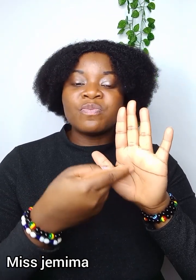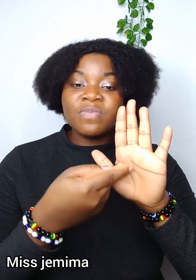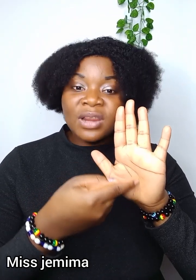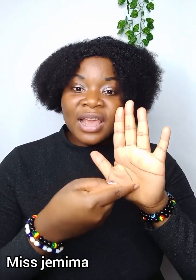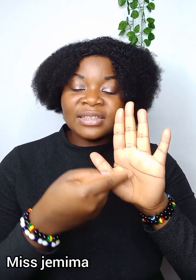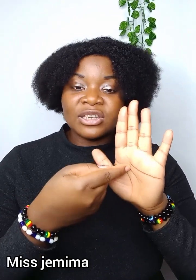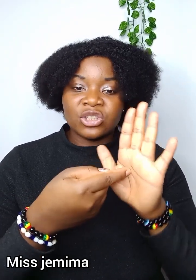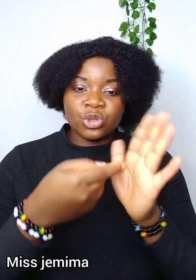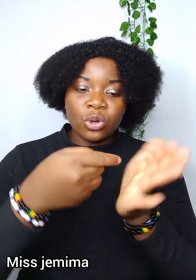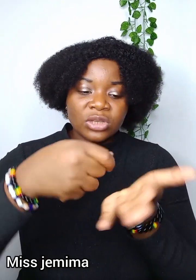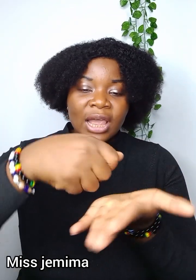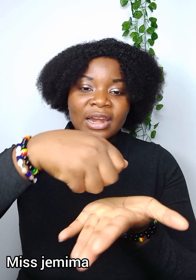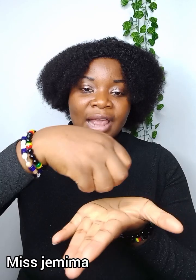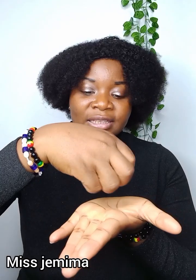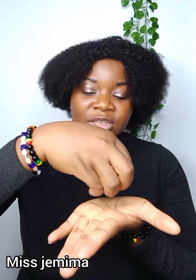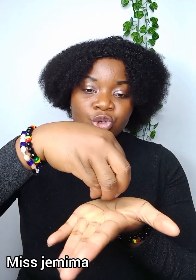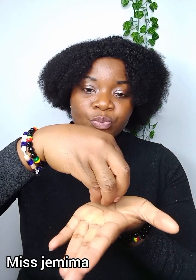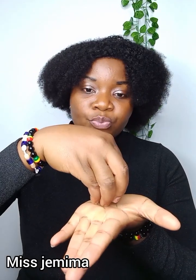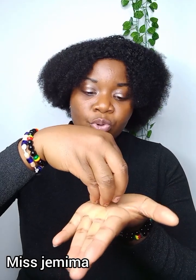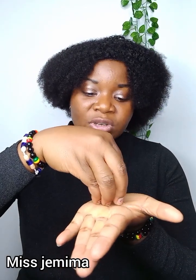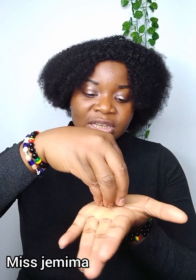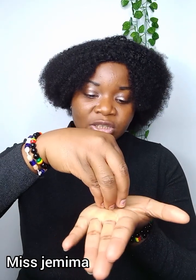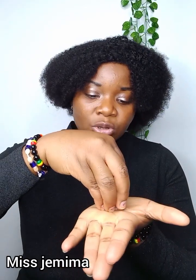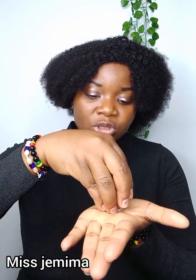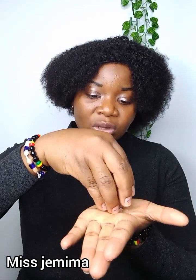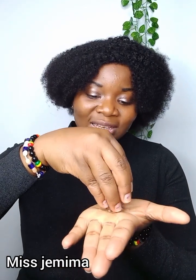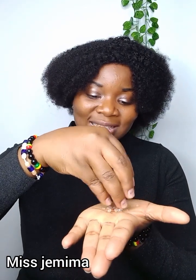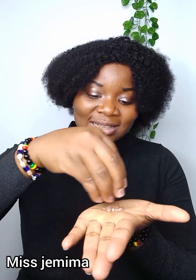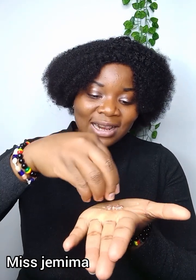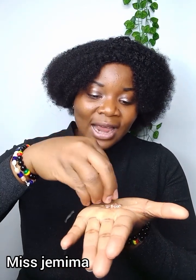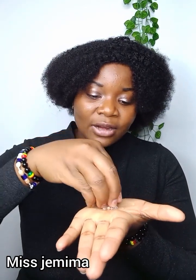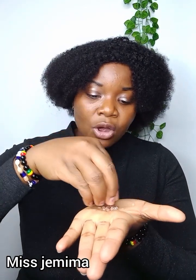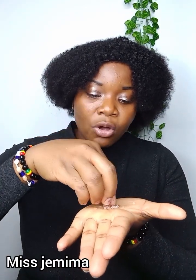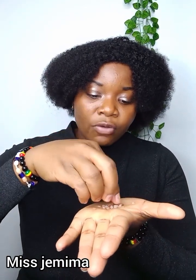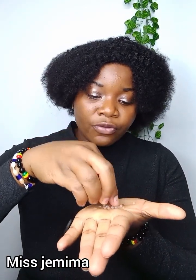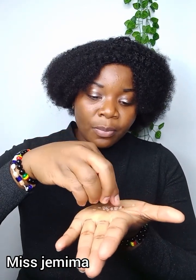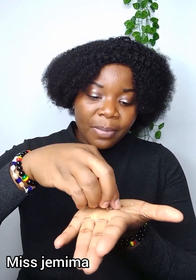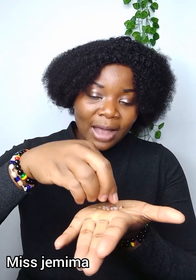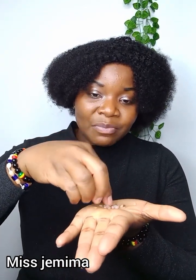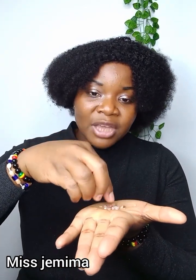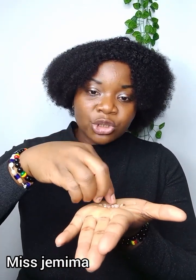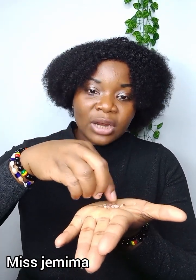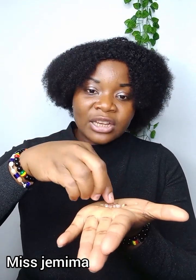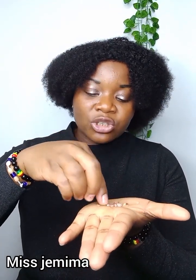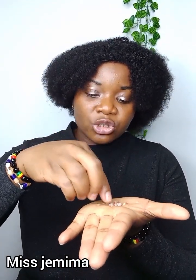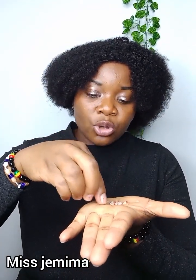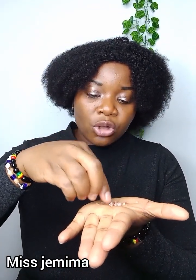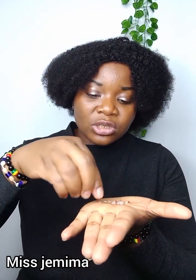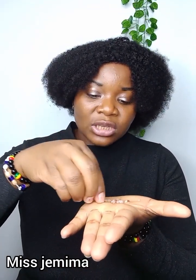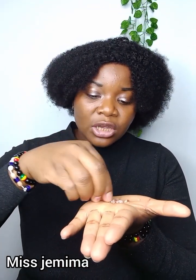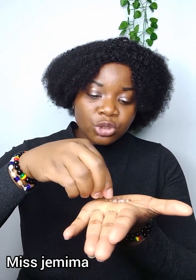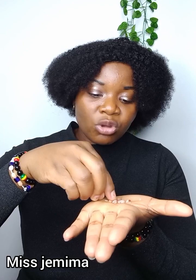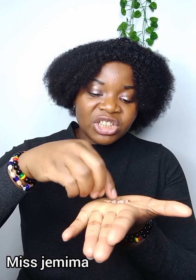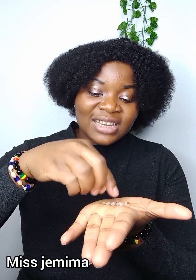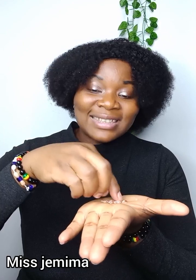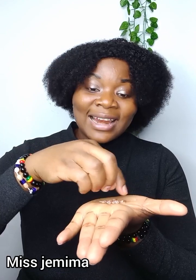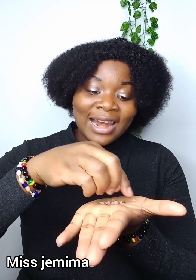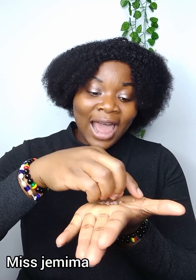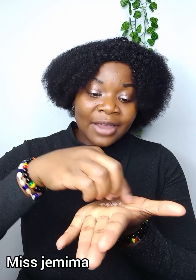place the salt like this you put the salt on this line of your pan make sure that the salt touches the line